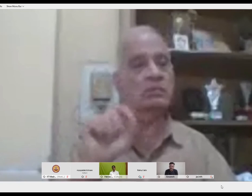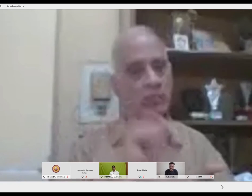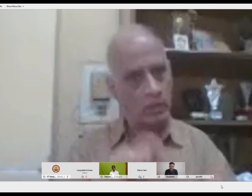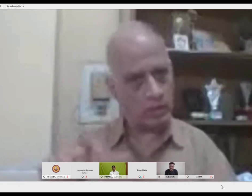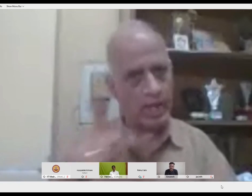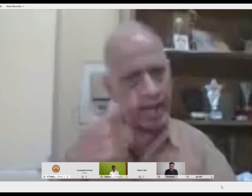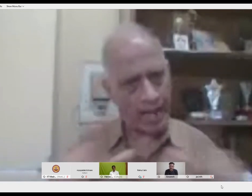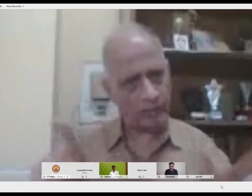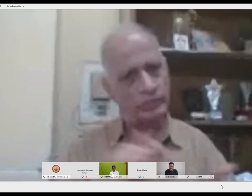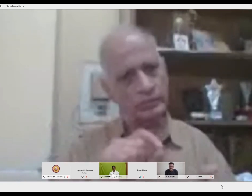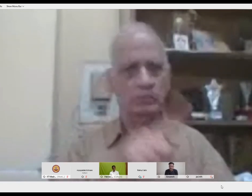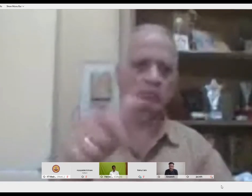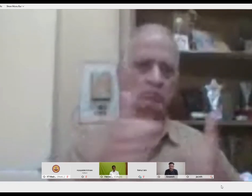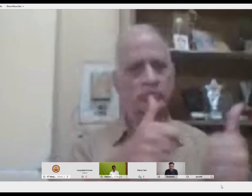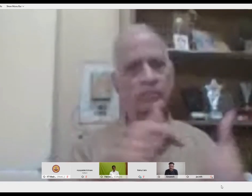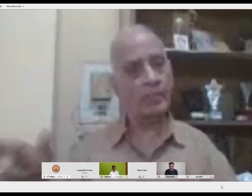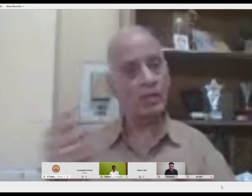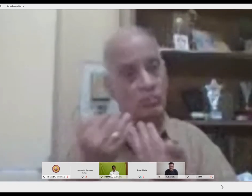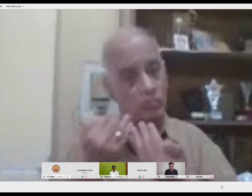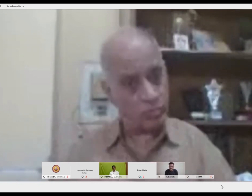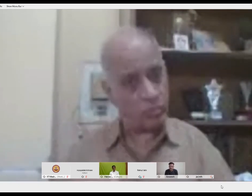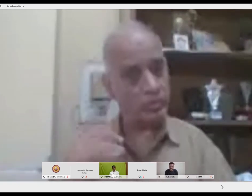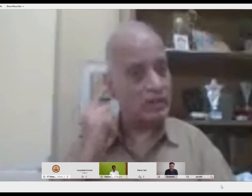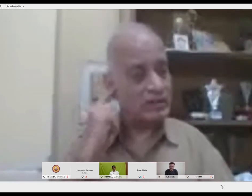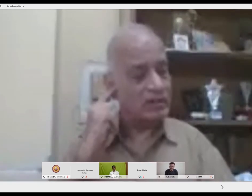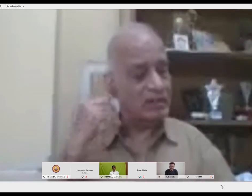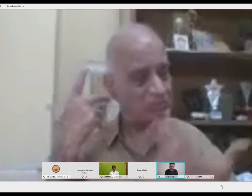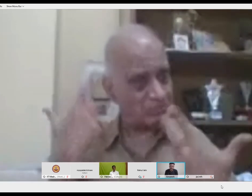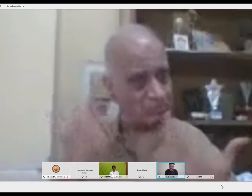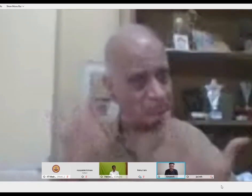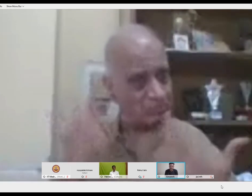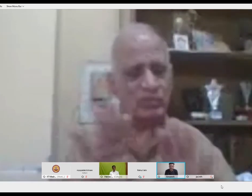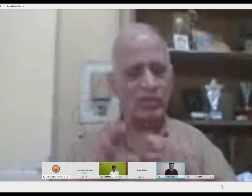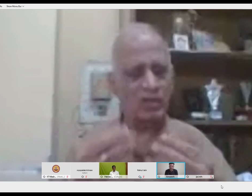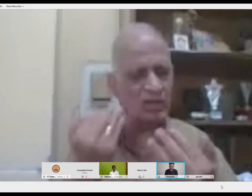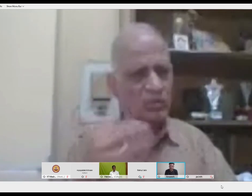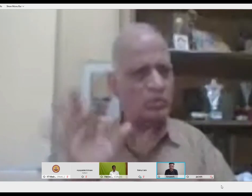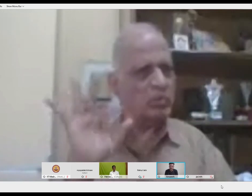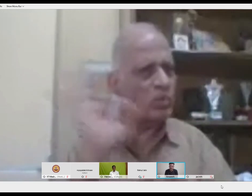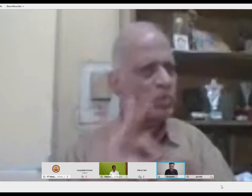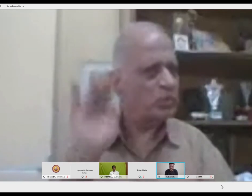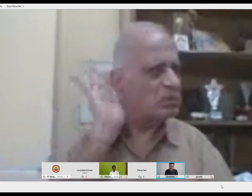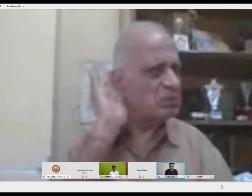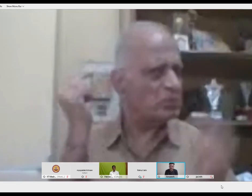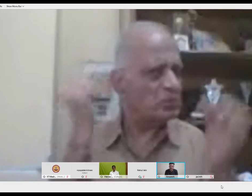There are some deaf children who are born deaf and some of them who have acquired deafness at a later